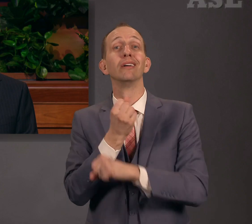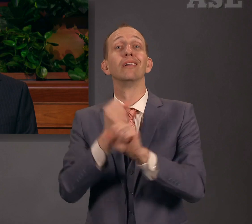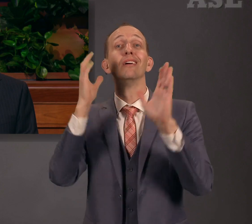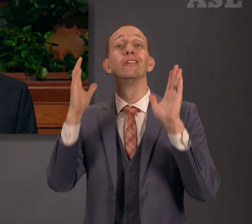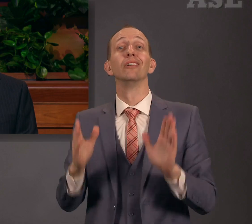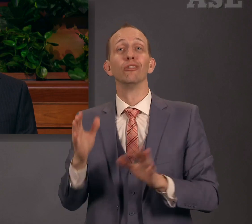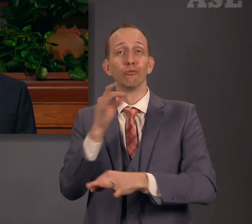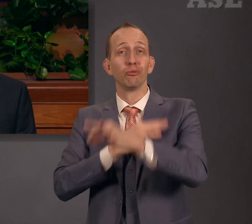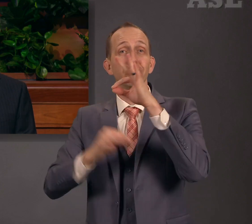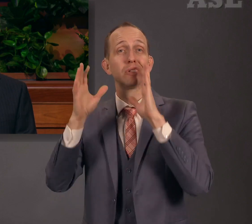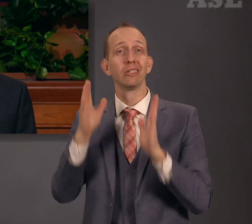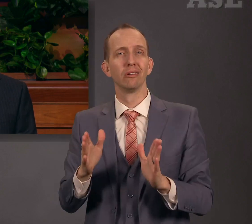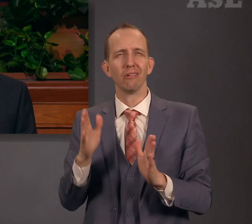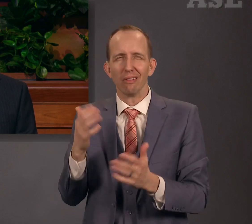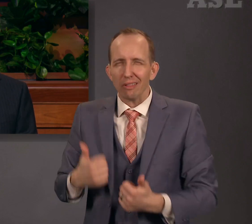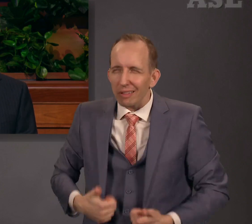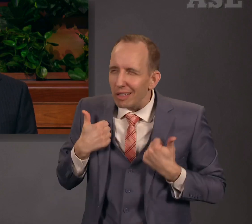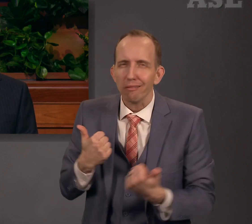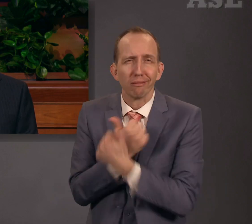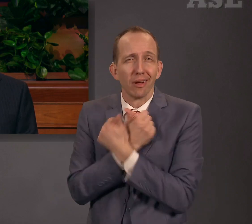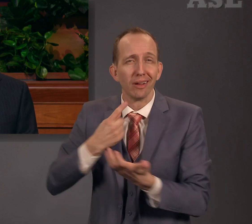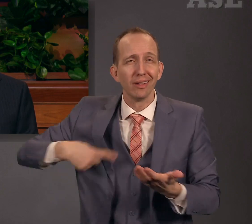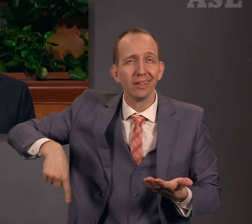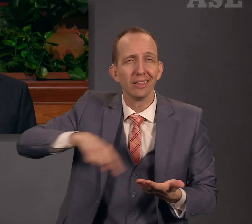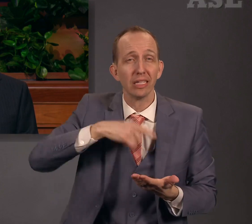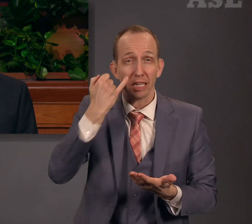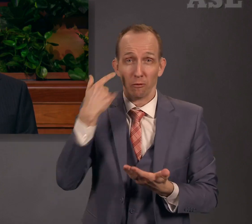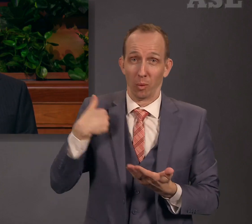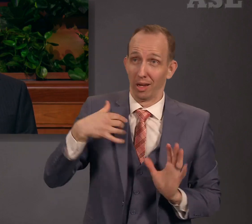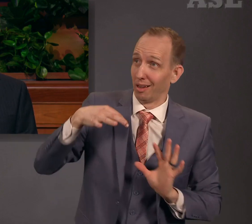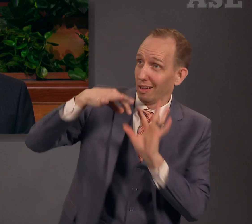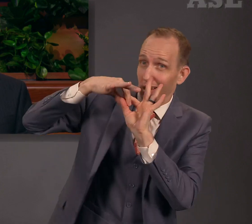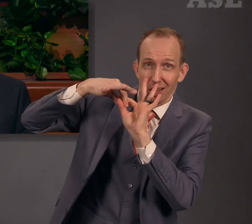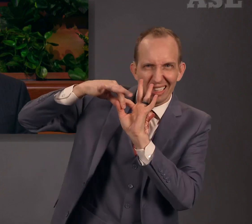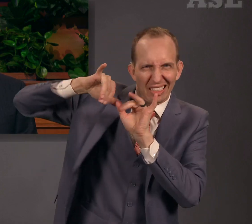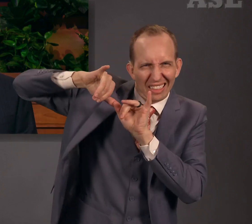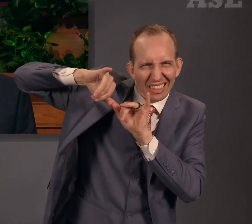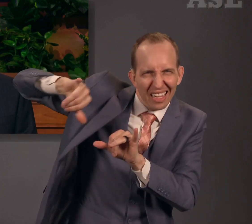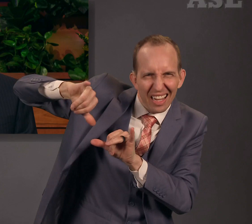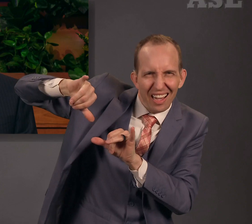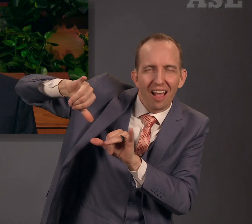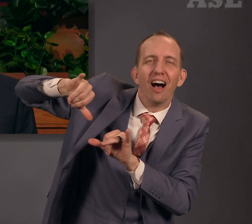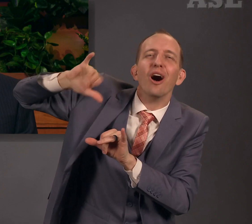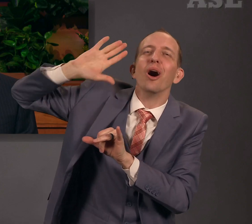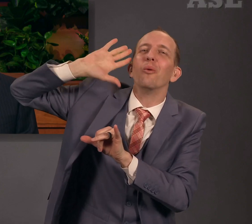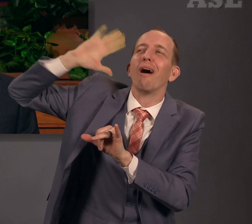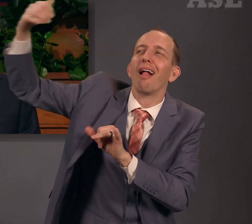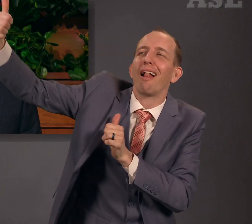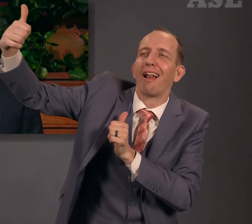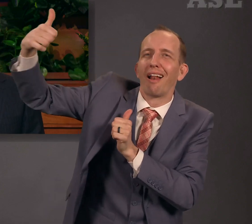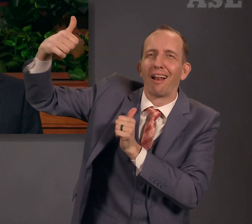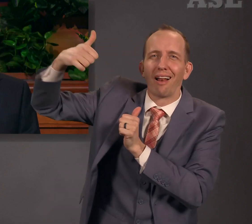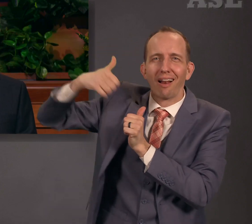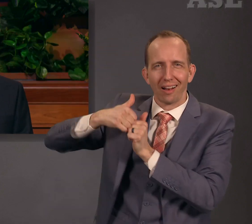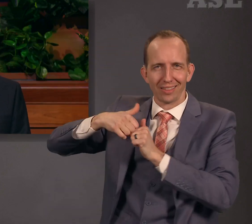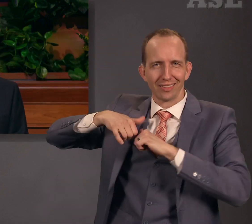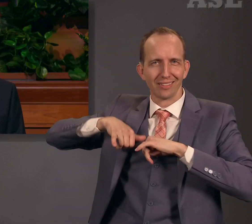If we abide in Him, He will abide in us. And as we walk in